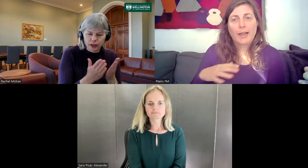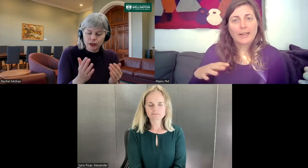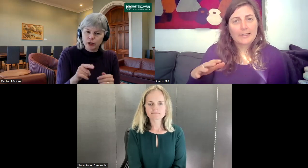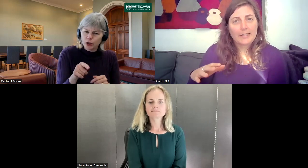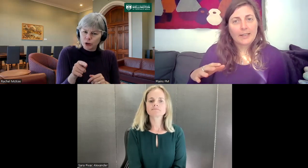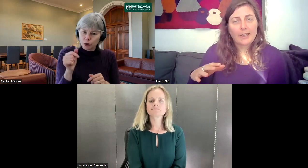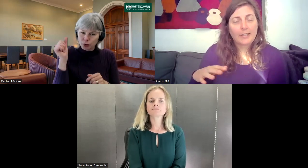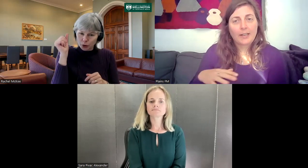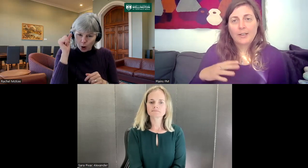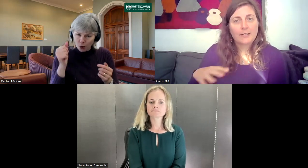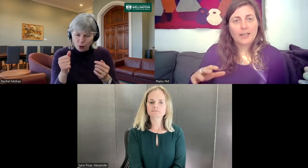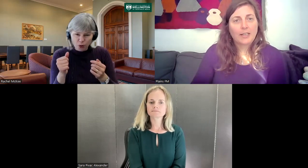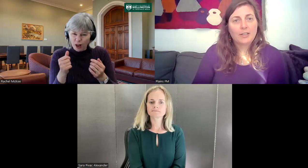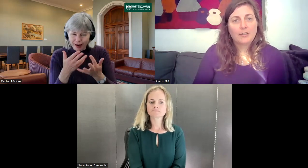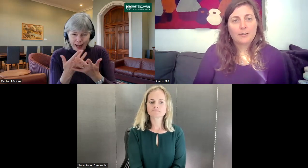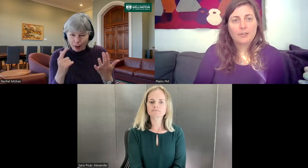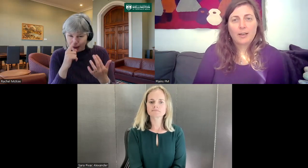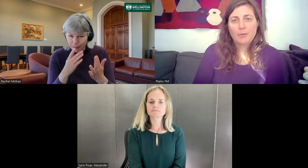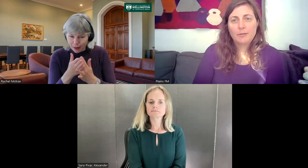are accessing it? And are you seeing any changes over time as well?